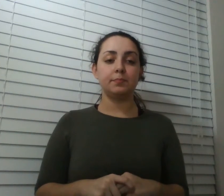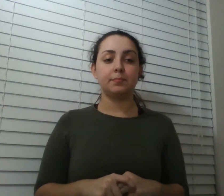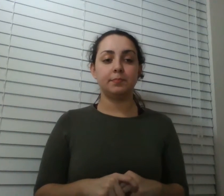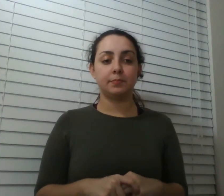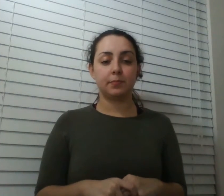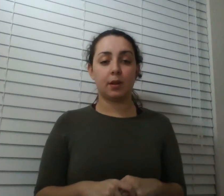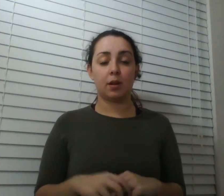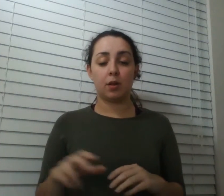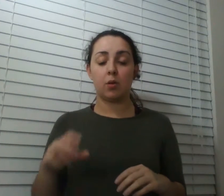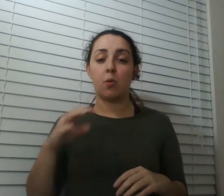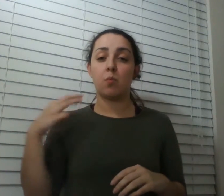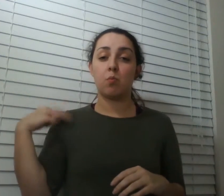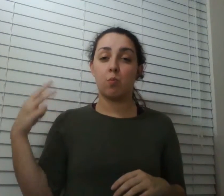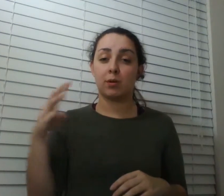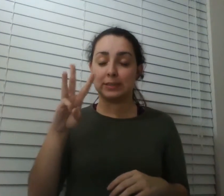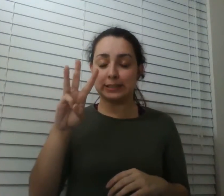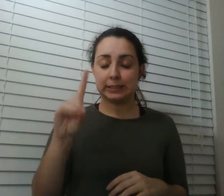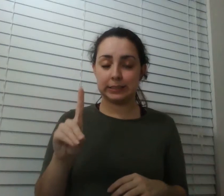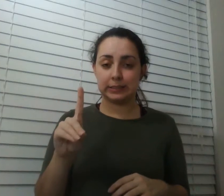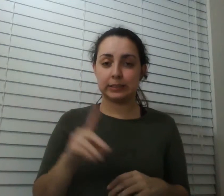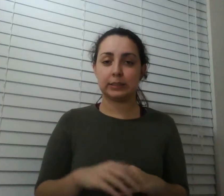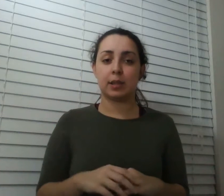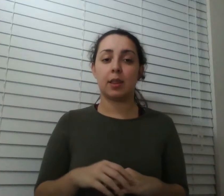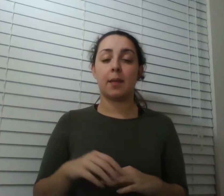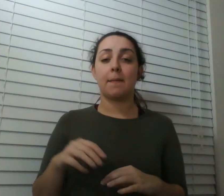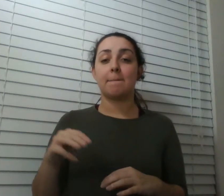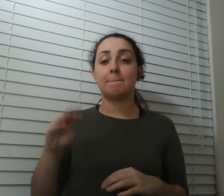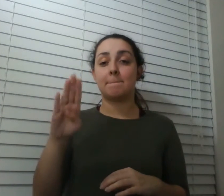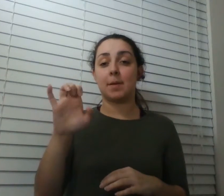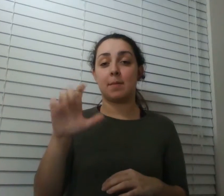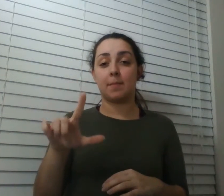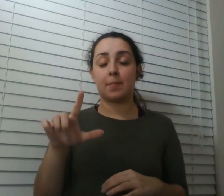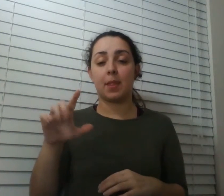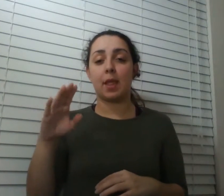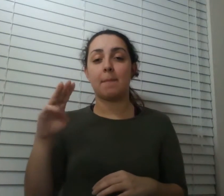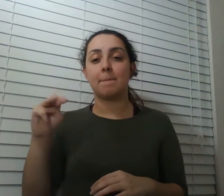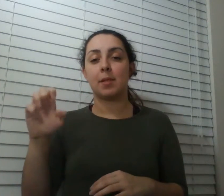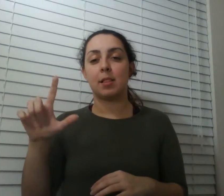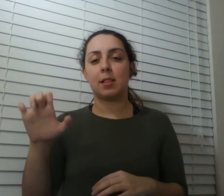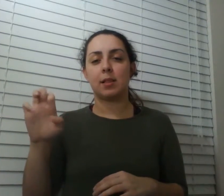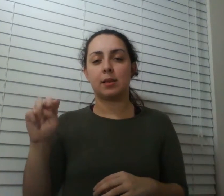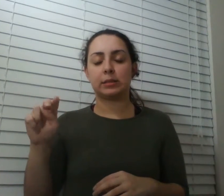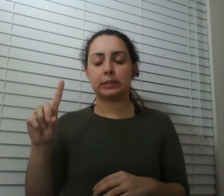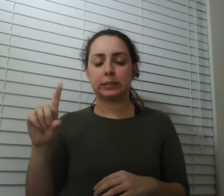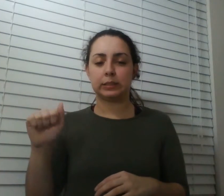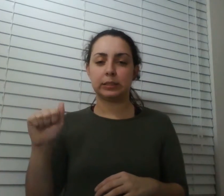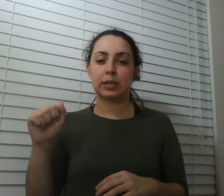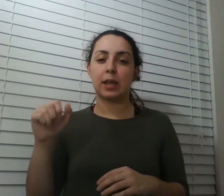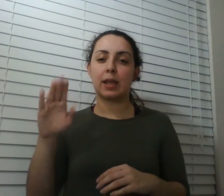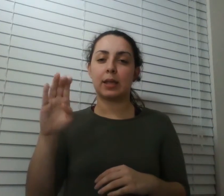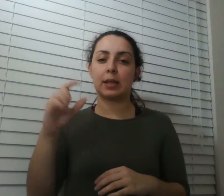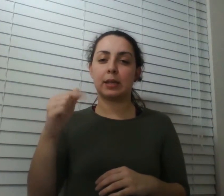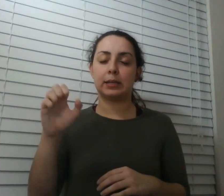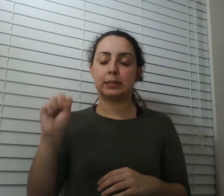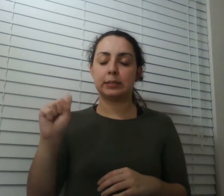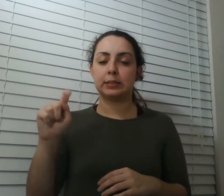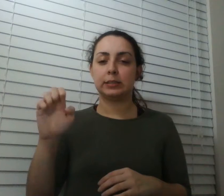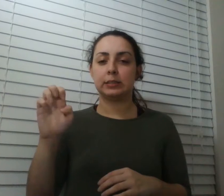the bill and melinda gates foundation dedicated to the idea that all people deserve the chance to live healthy productive lives